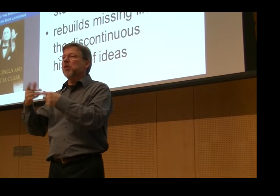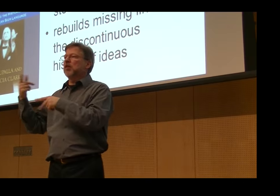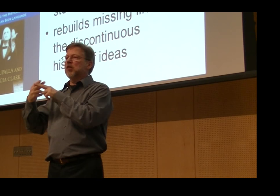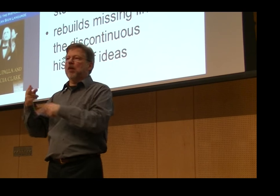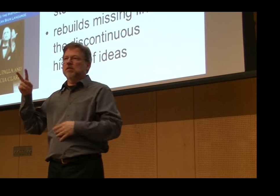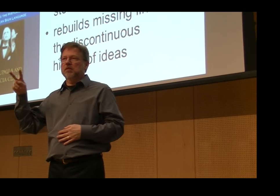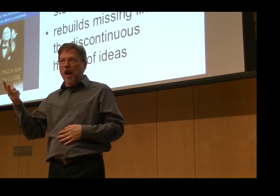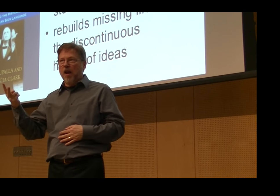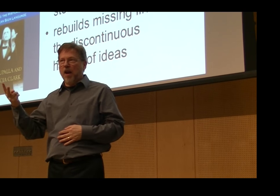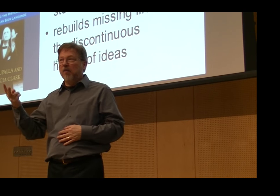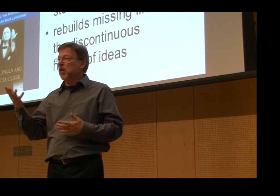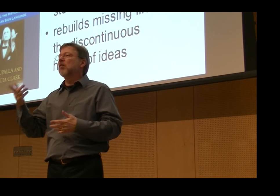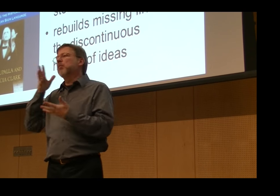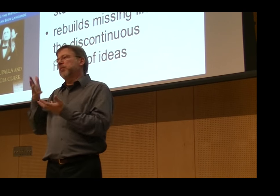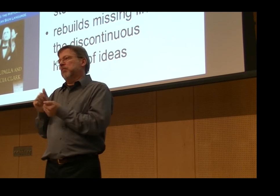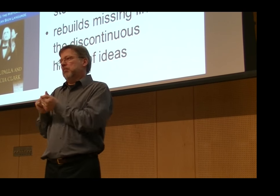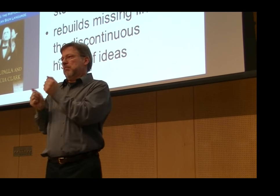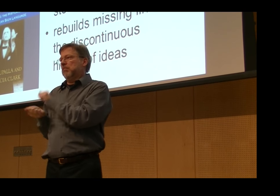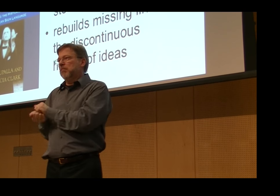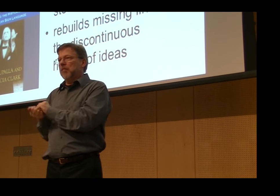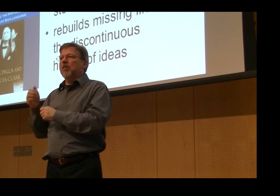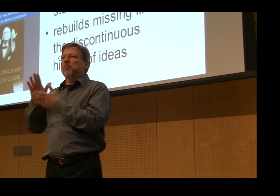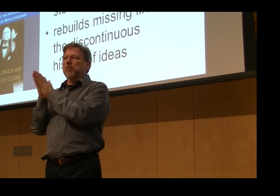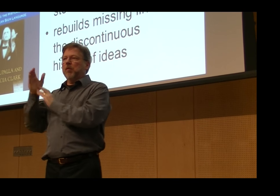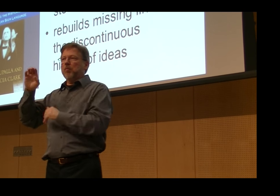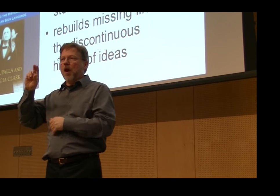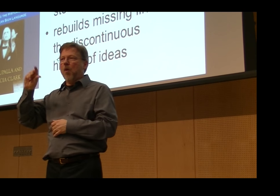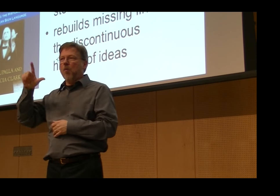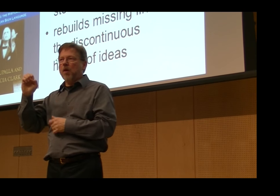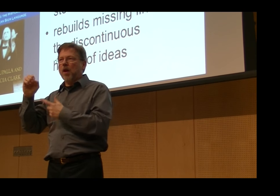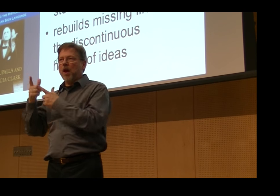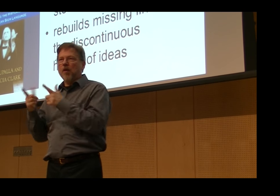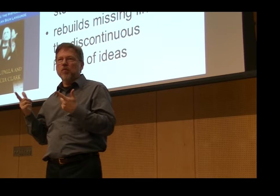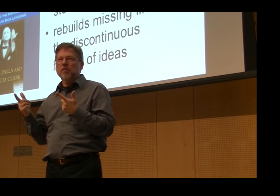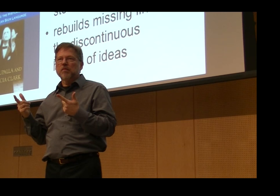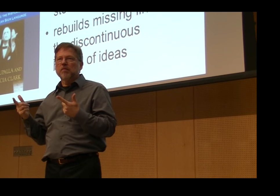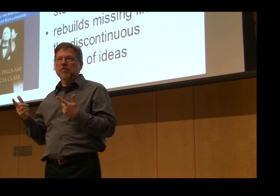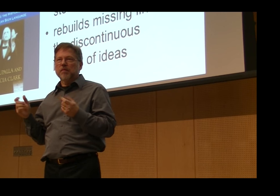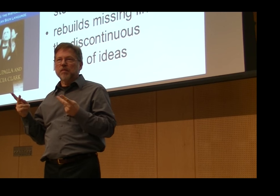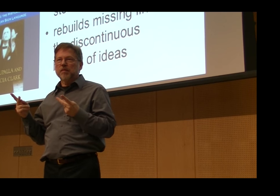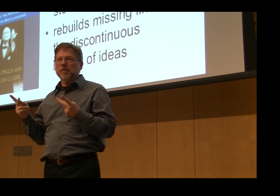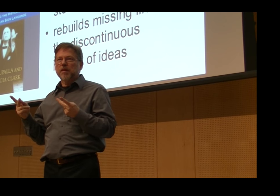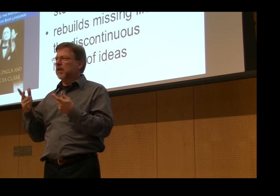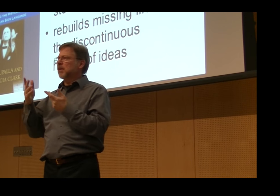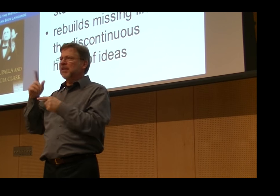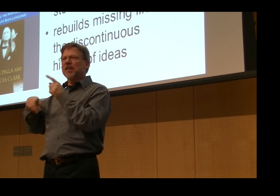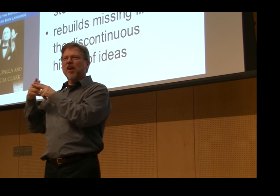the first generation as well. Unless the second generation, their children change the